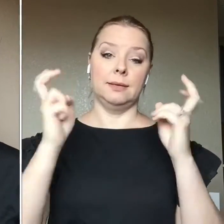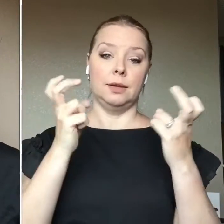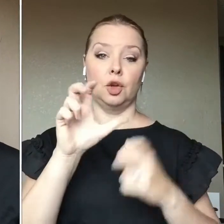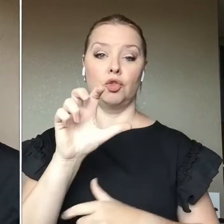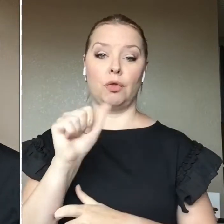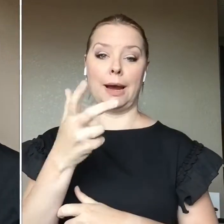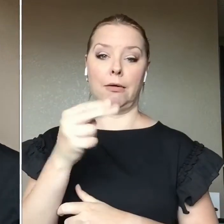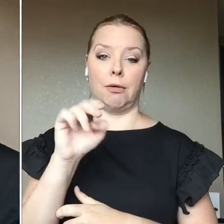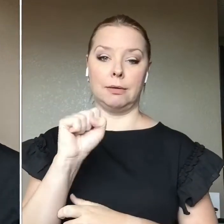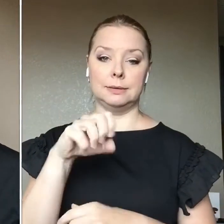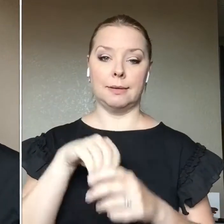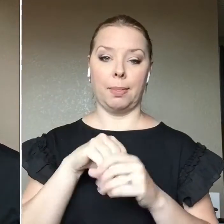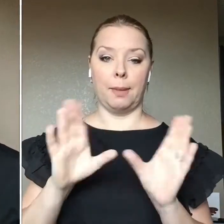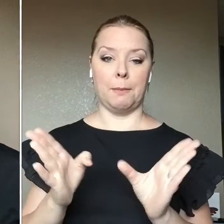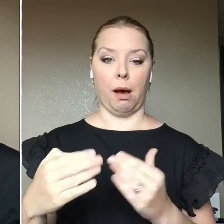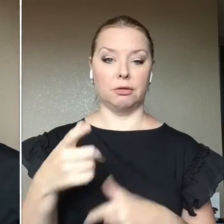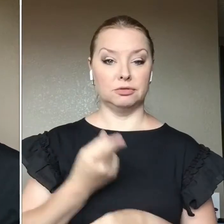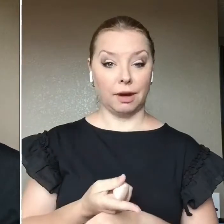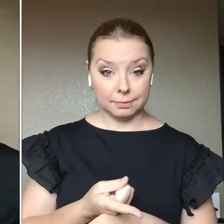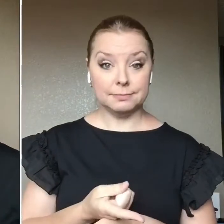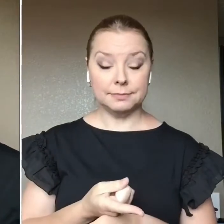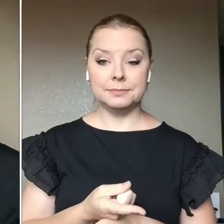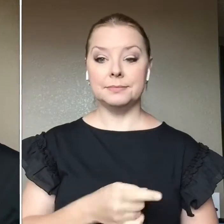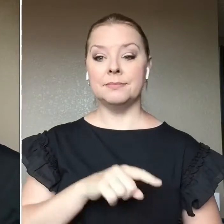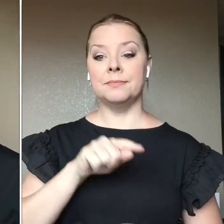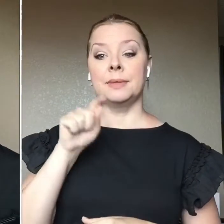Um, this is the, the smokes.